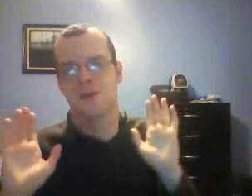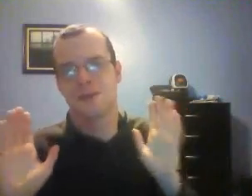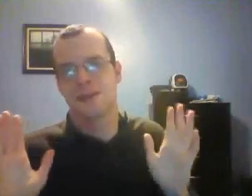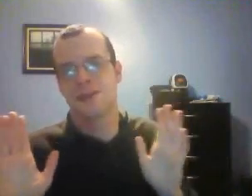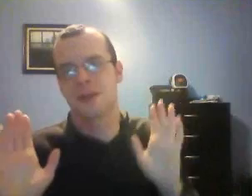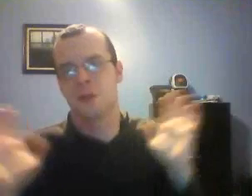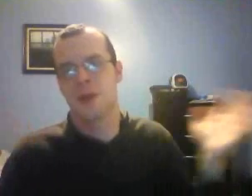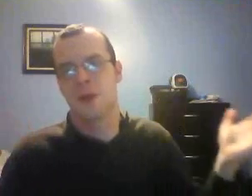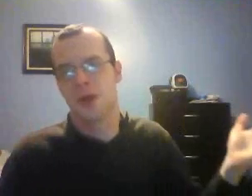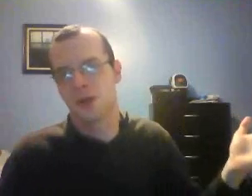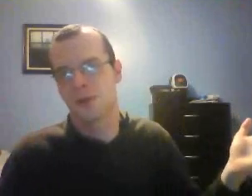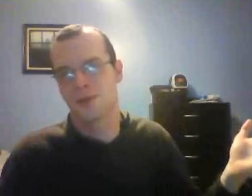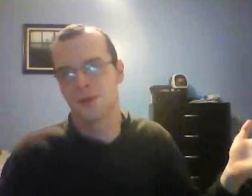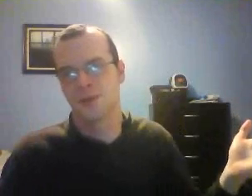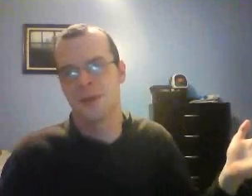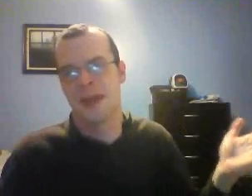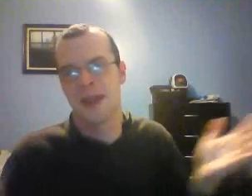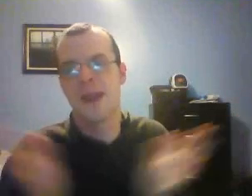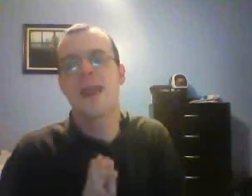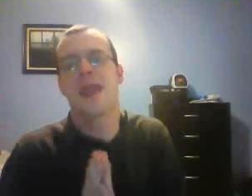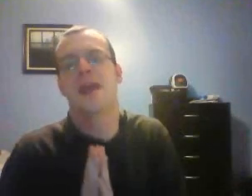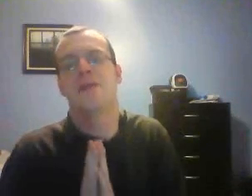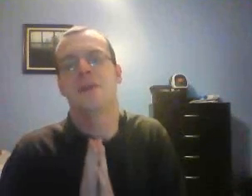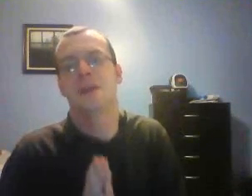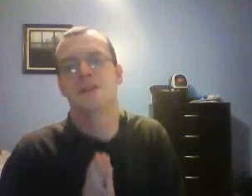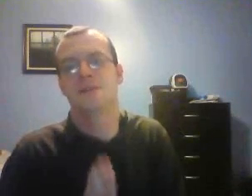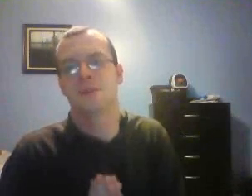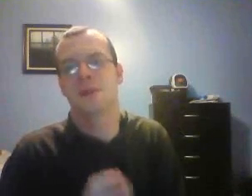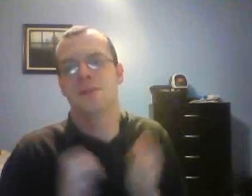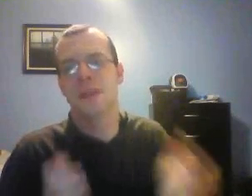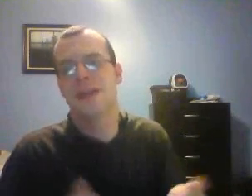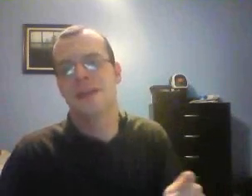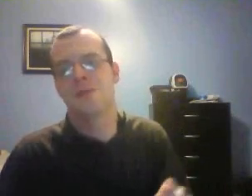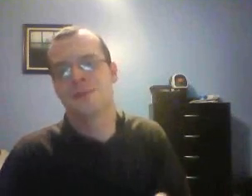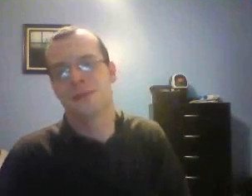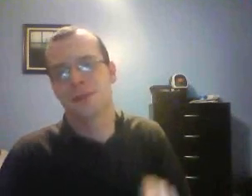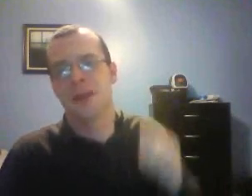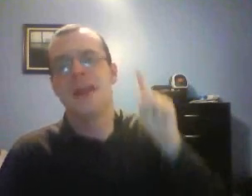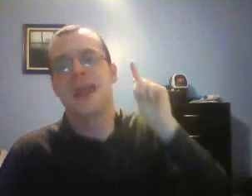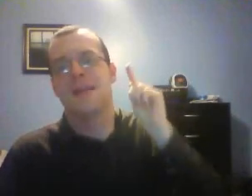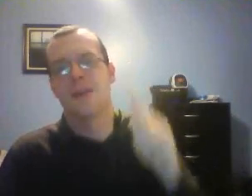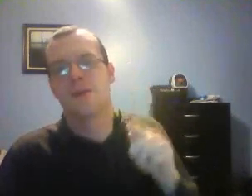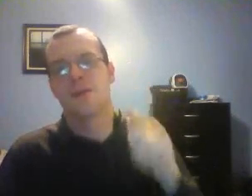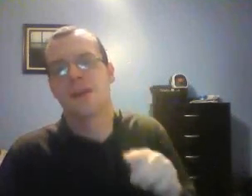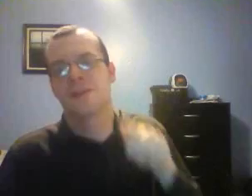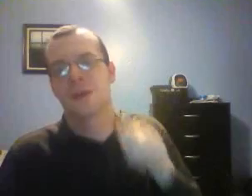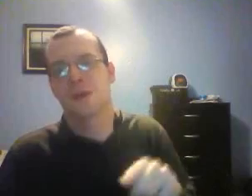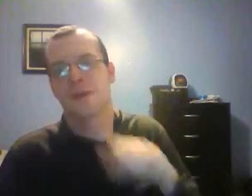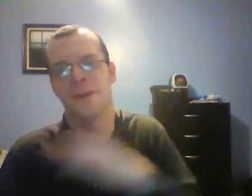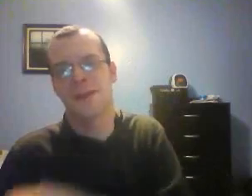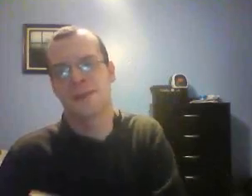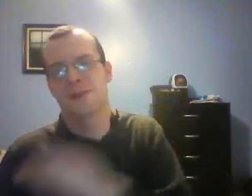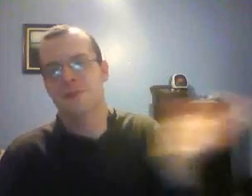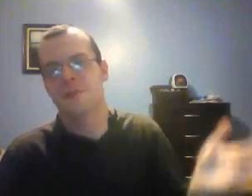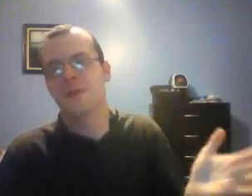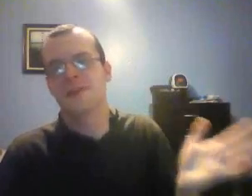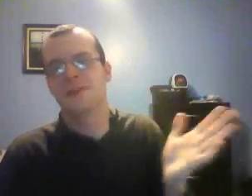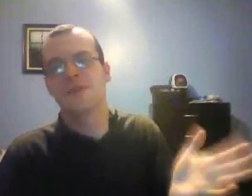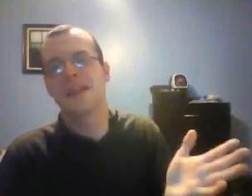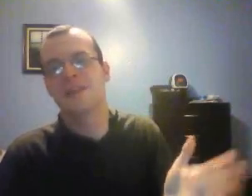conversation. We are all over social media. And I invite you to subscribe to that conversation and let your thoughts be heard on things like WWE's UK